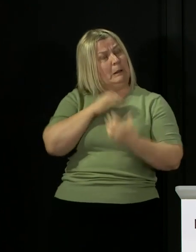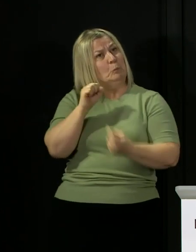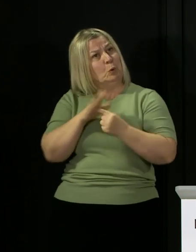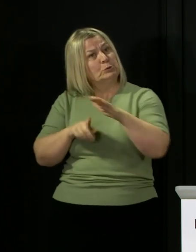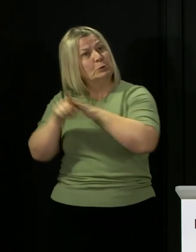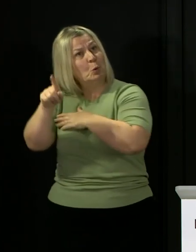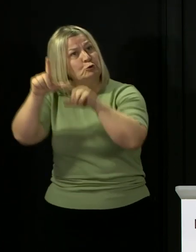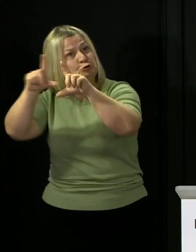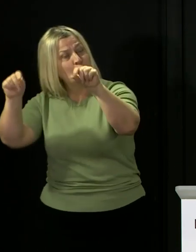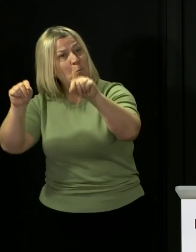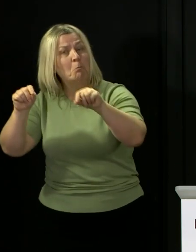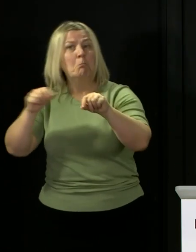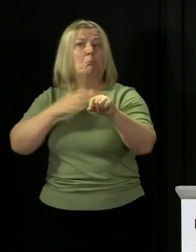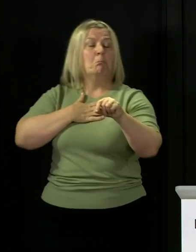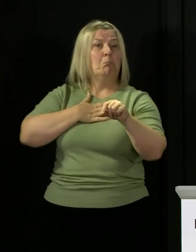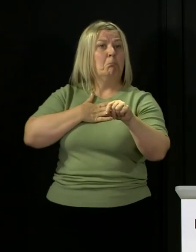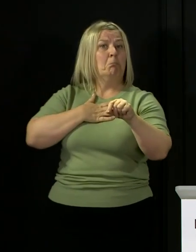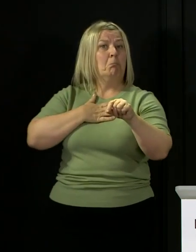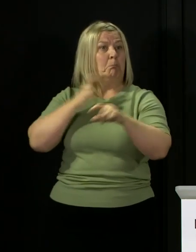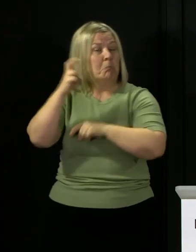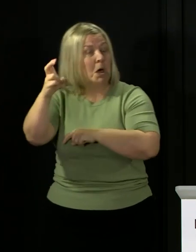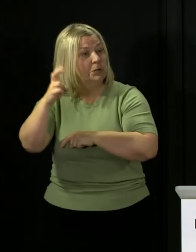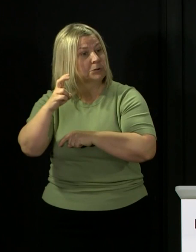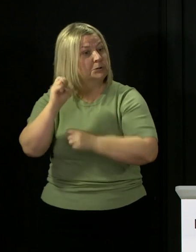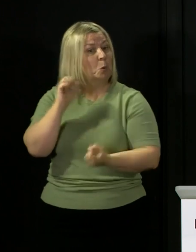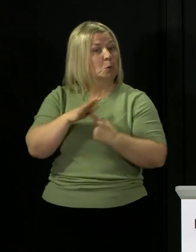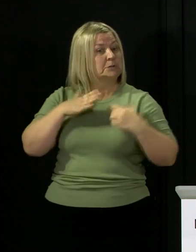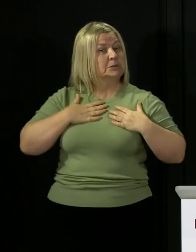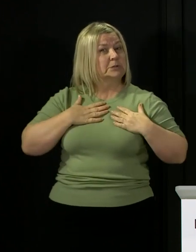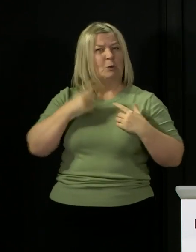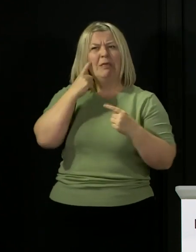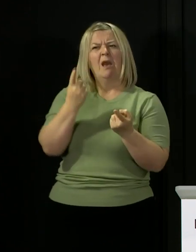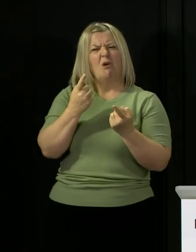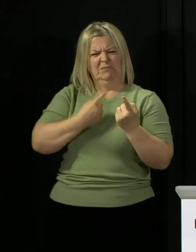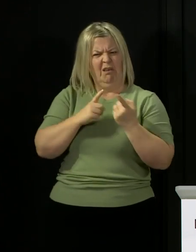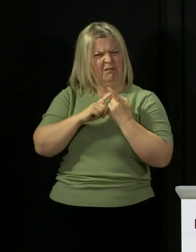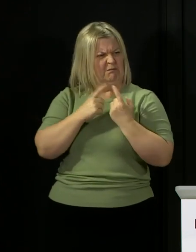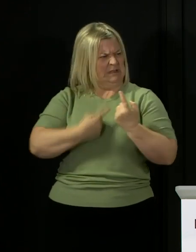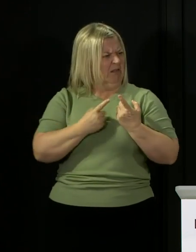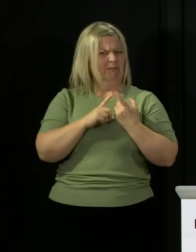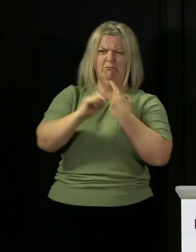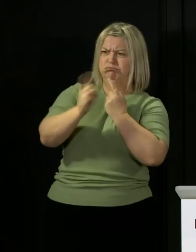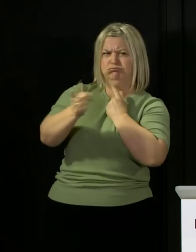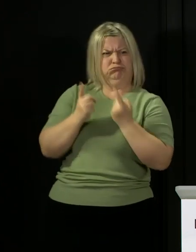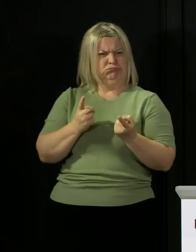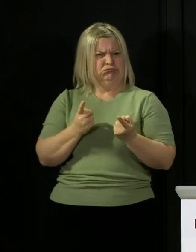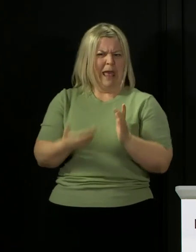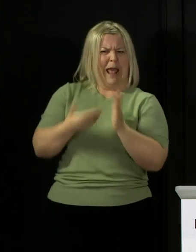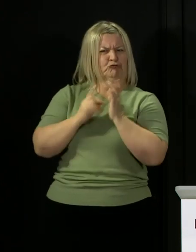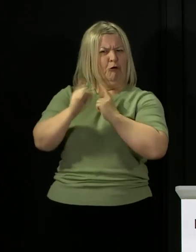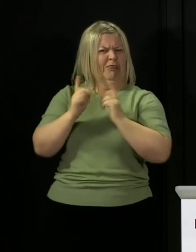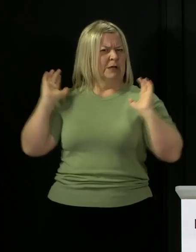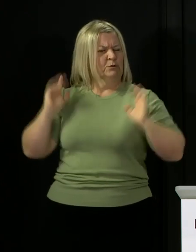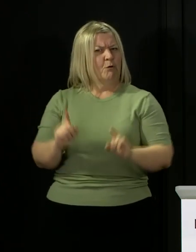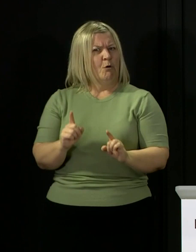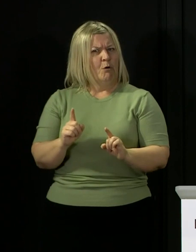You might think it's only you making an extra journey and that it's only one trip, and you might well feel you deserve it after weeks of restraint. Believe